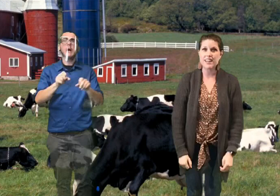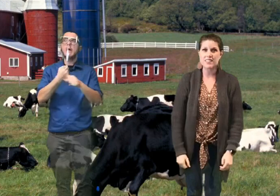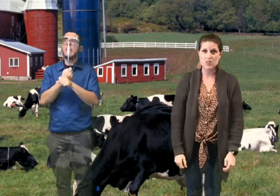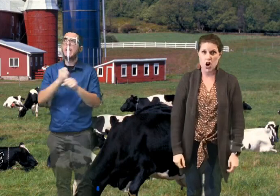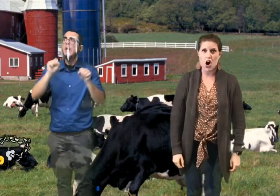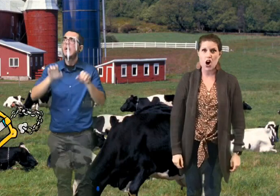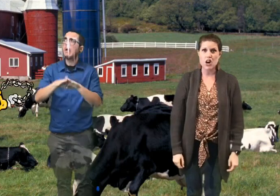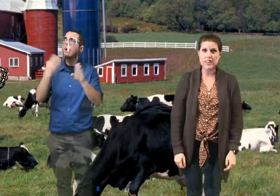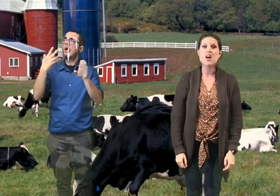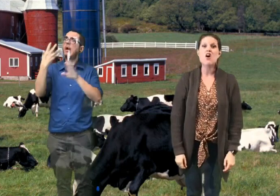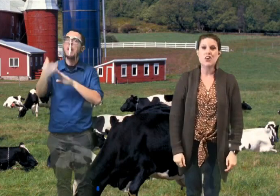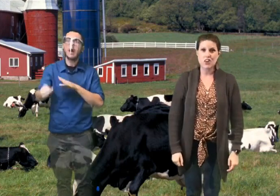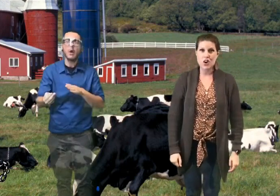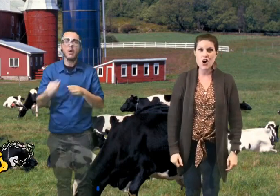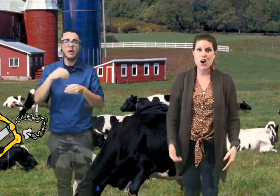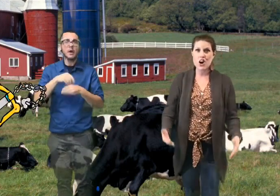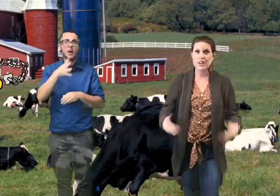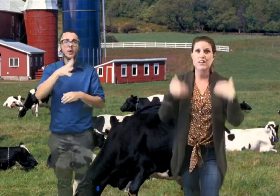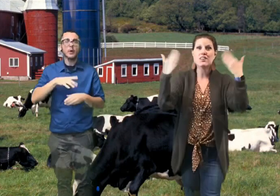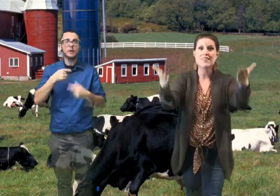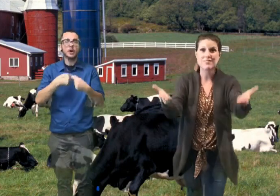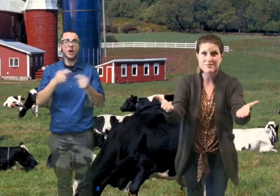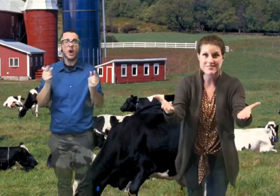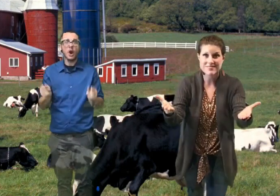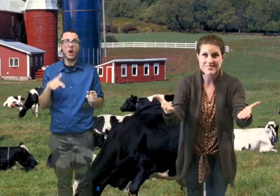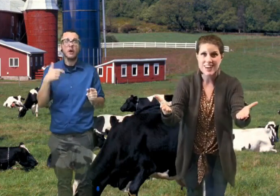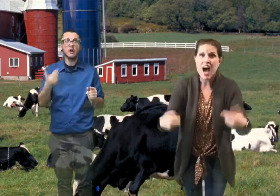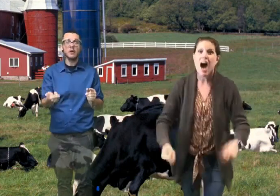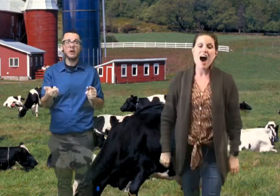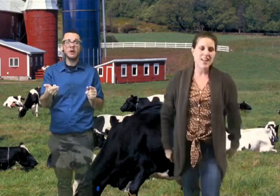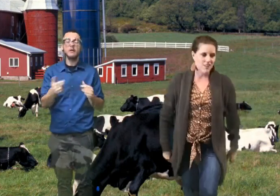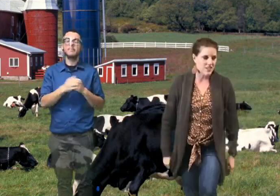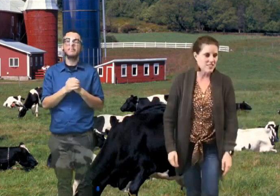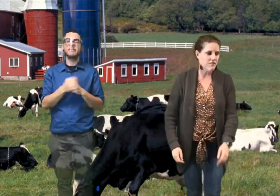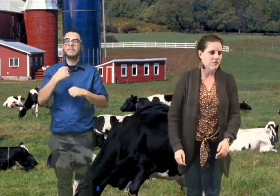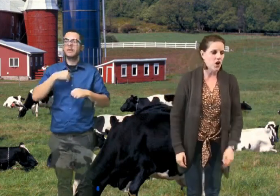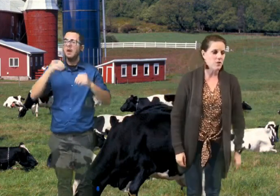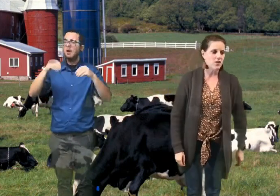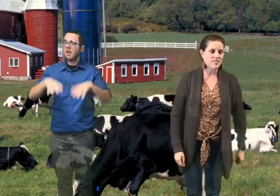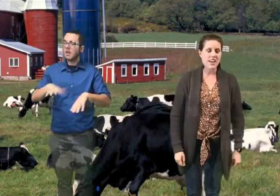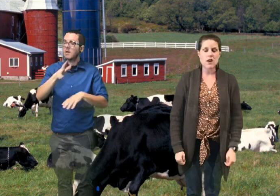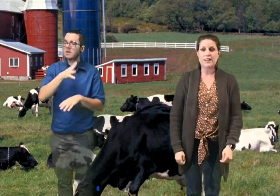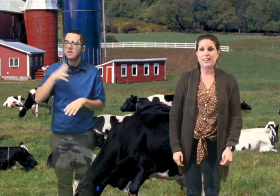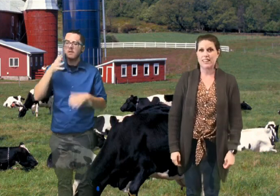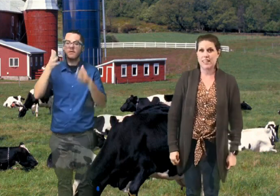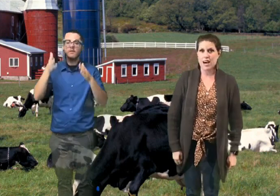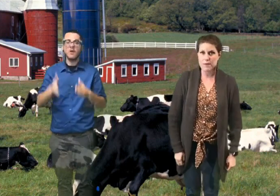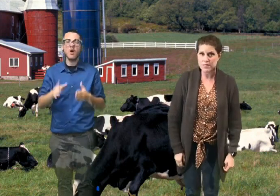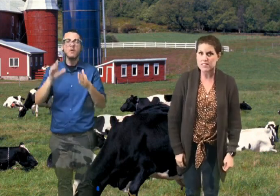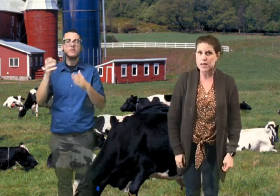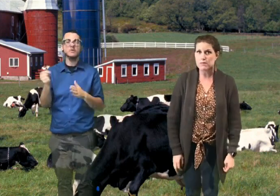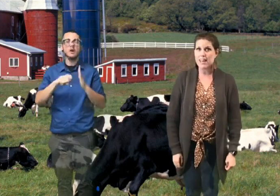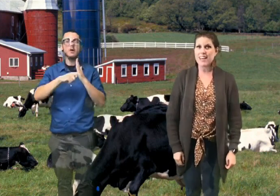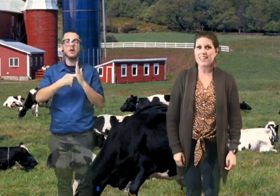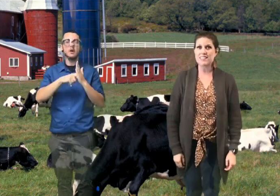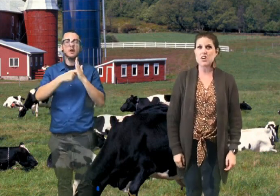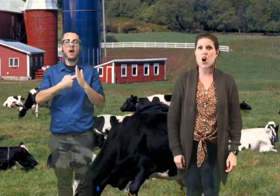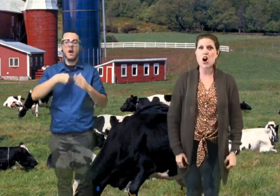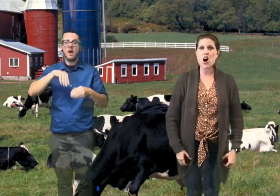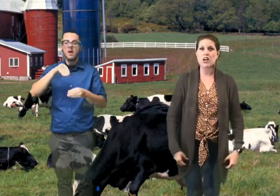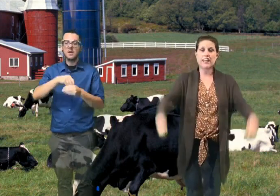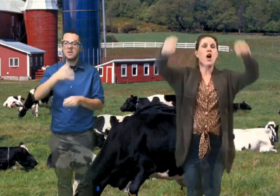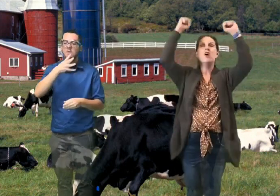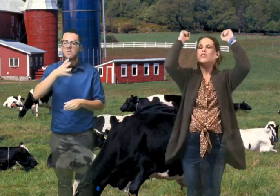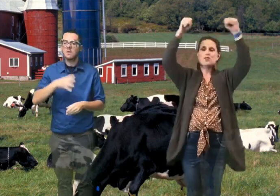some ladies' garden. Garden. I lost the farmer's dairy key. I'm in some ladies'